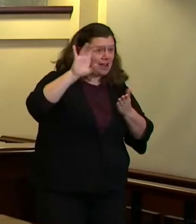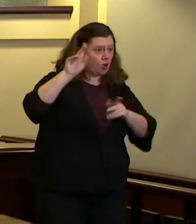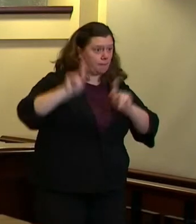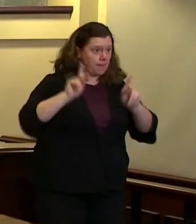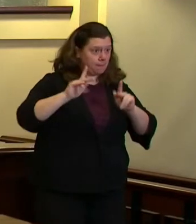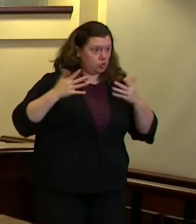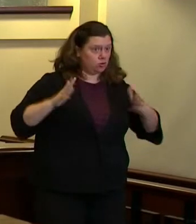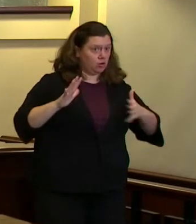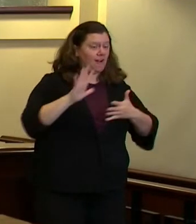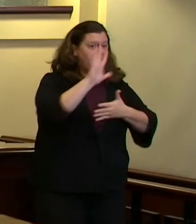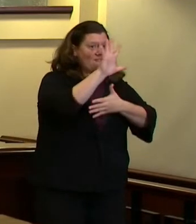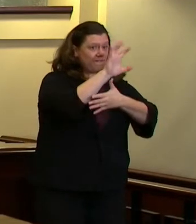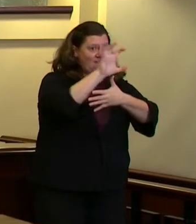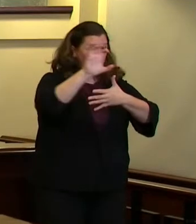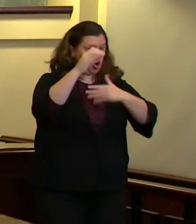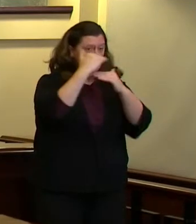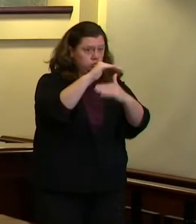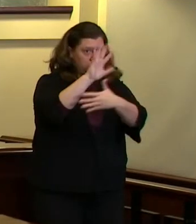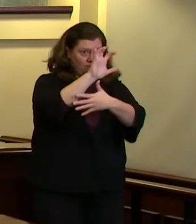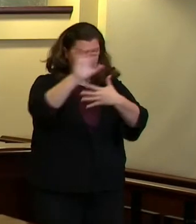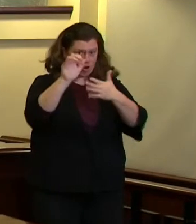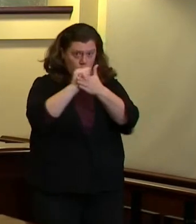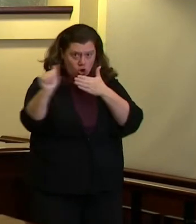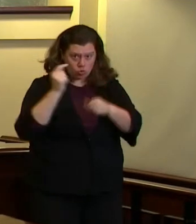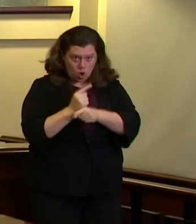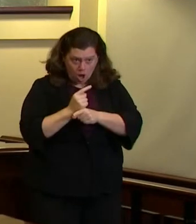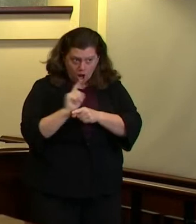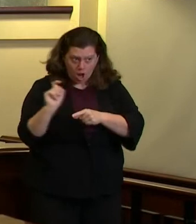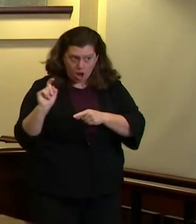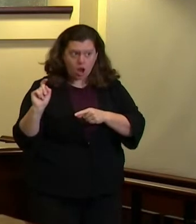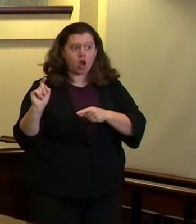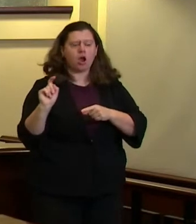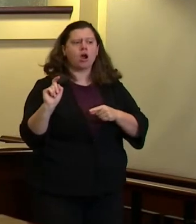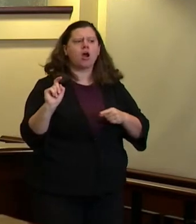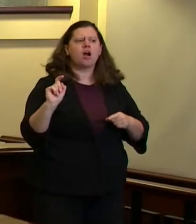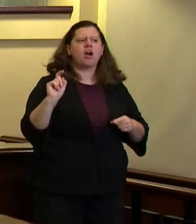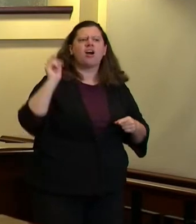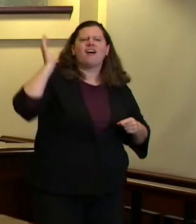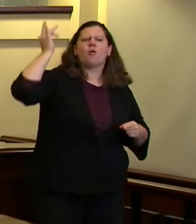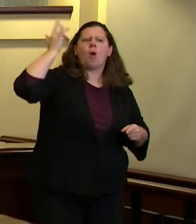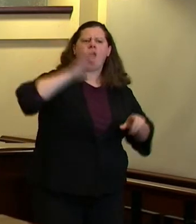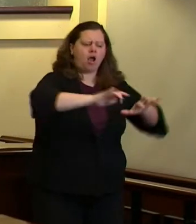card um some follow-up questions that we received were you know why is it online and the